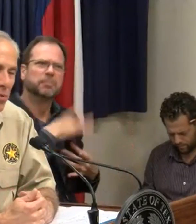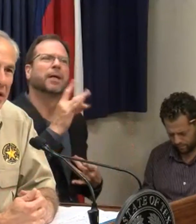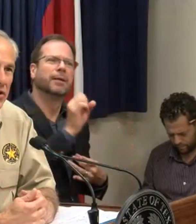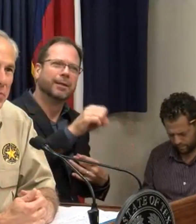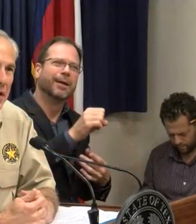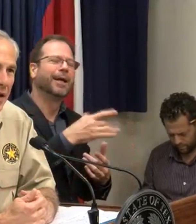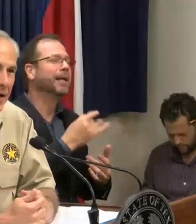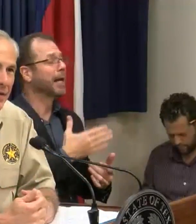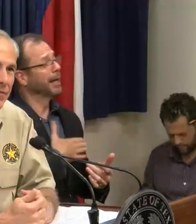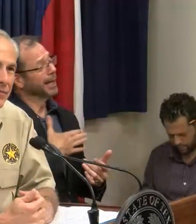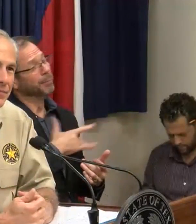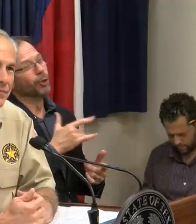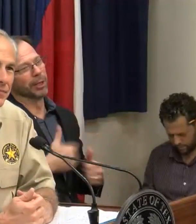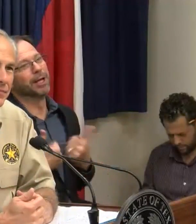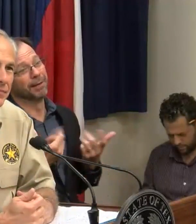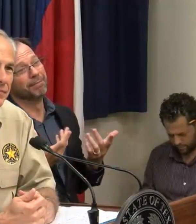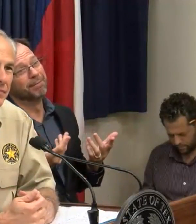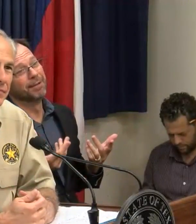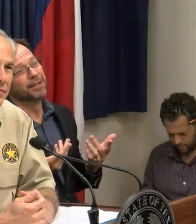so pleased to be alive.